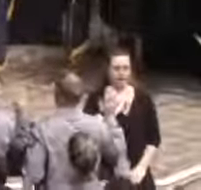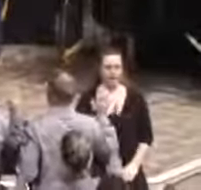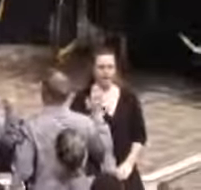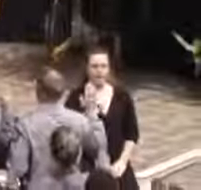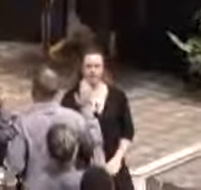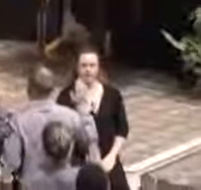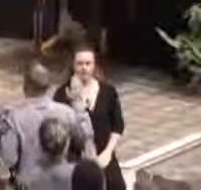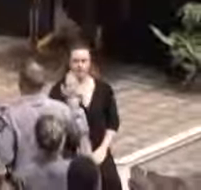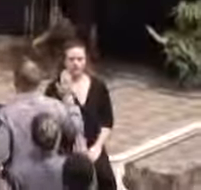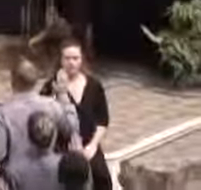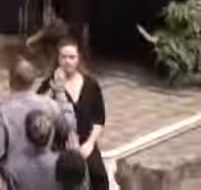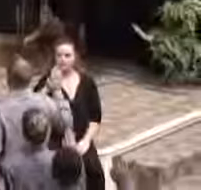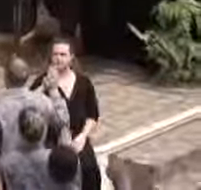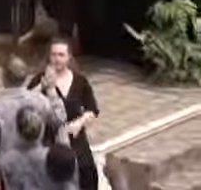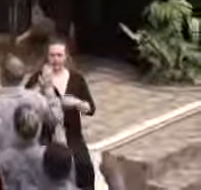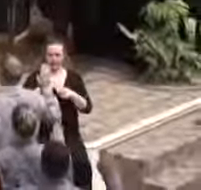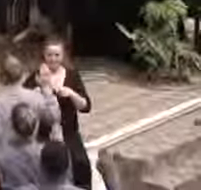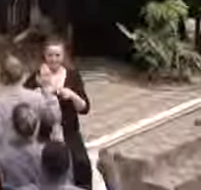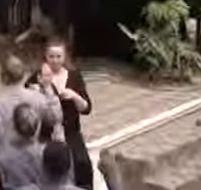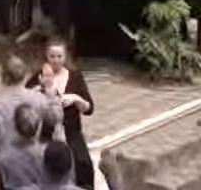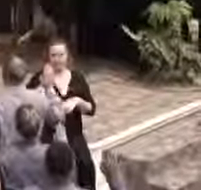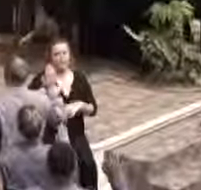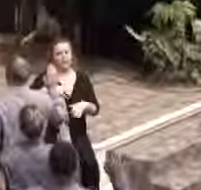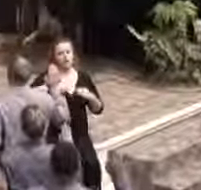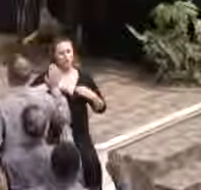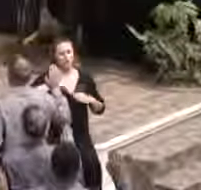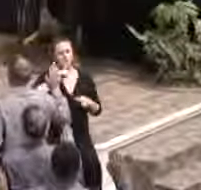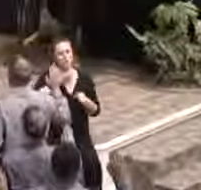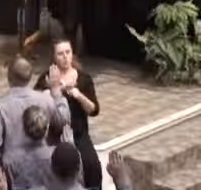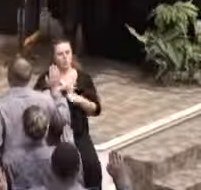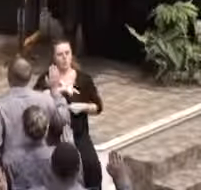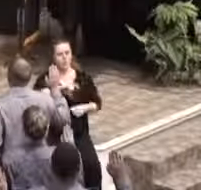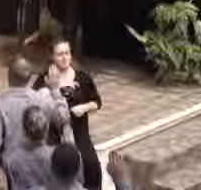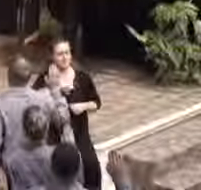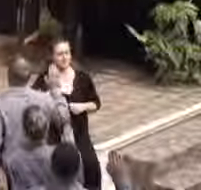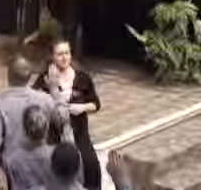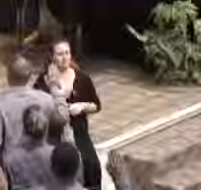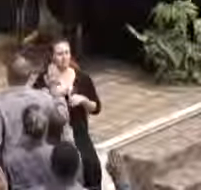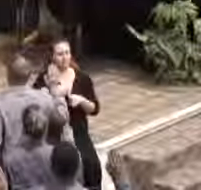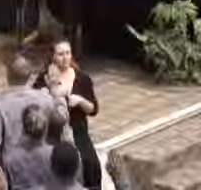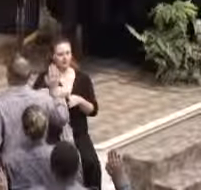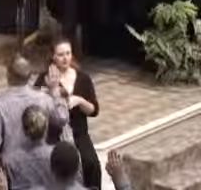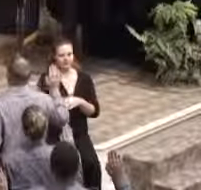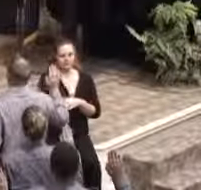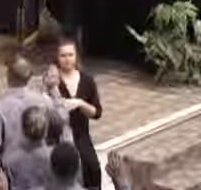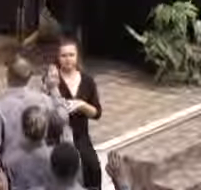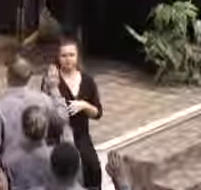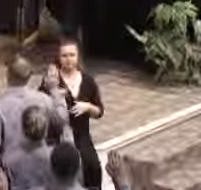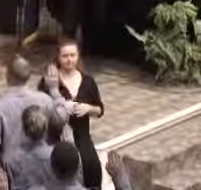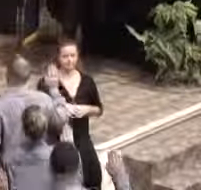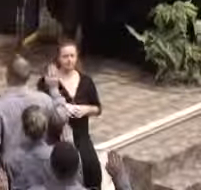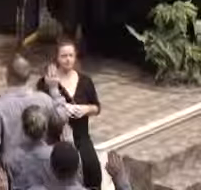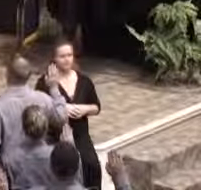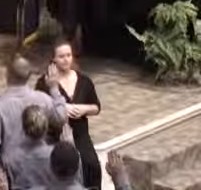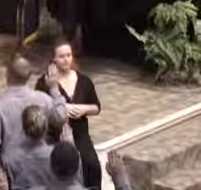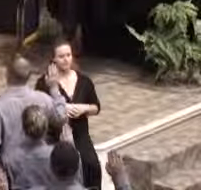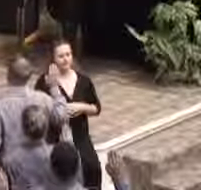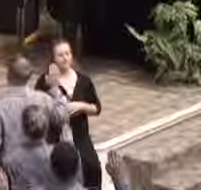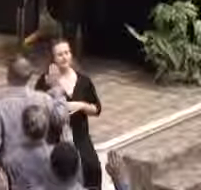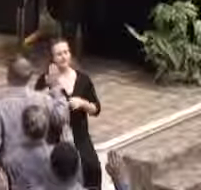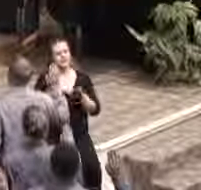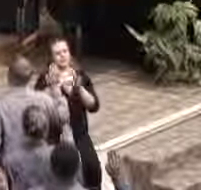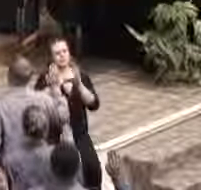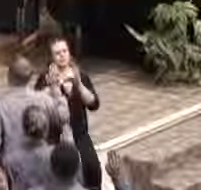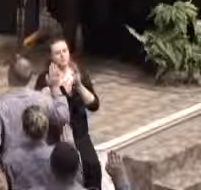I. I. Dillon. Acknowledge this oath in the badge of my profession. Acknowledge this oath in the badge of my profession. As